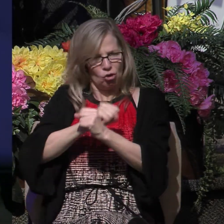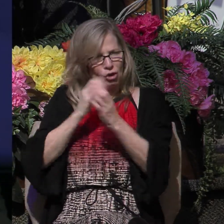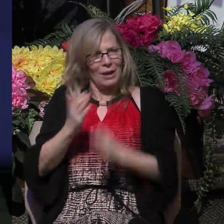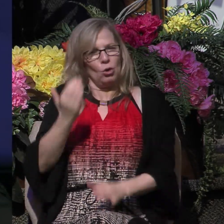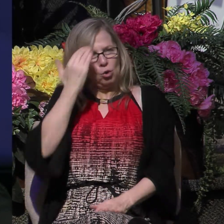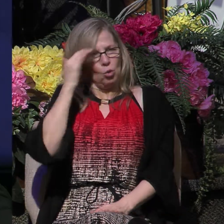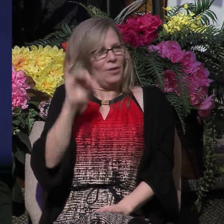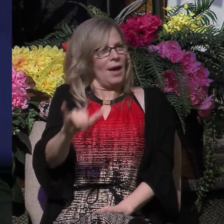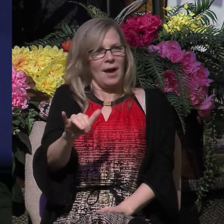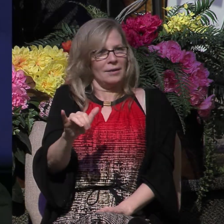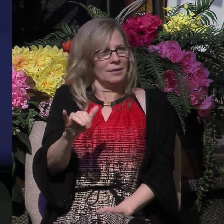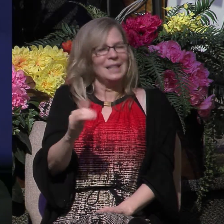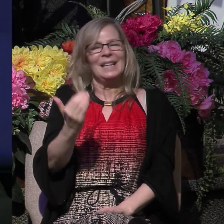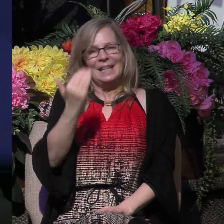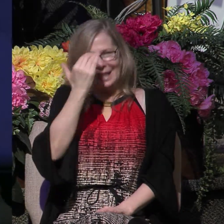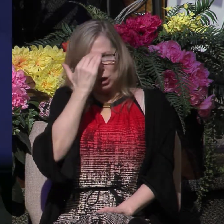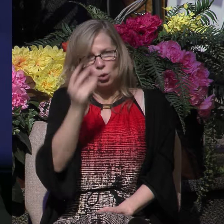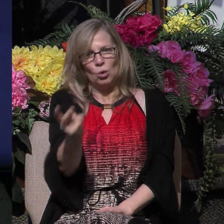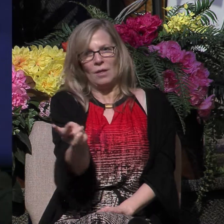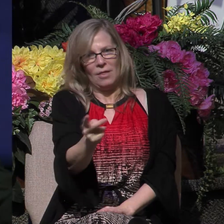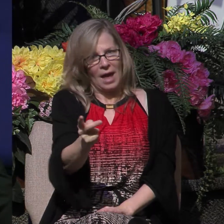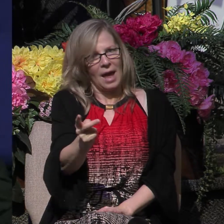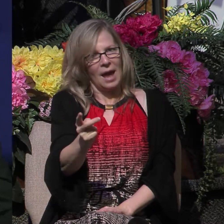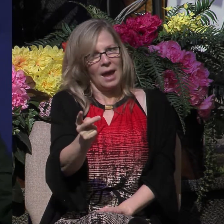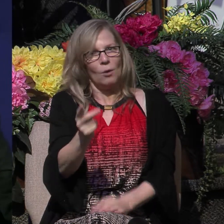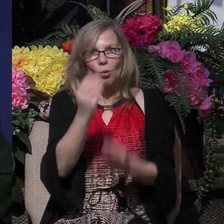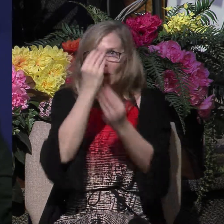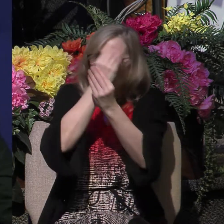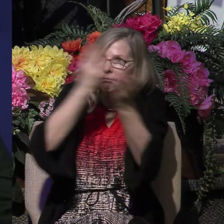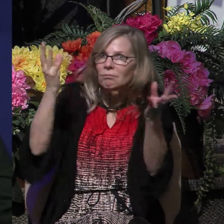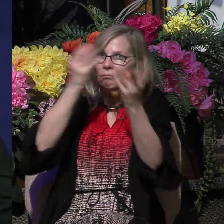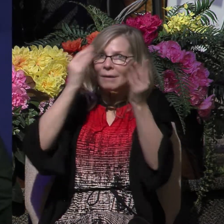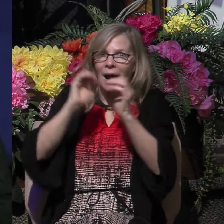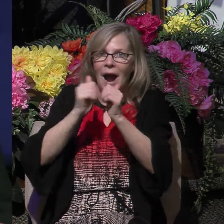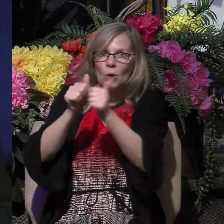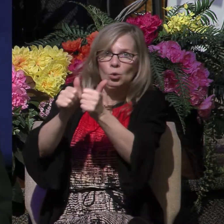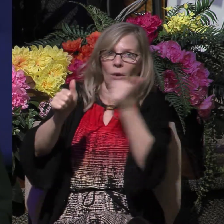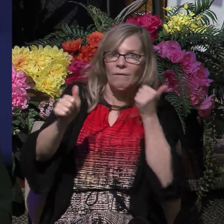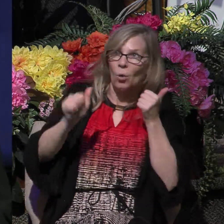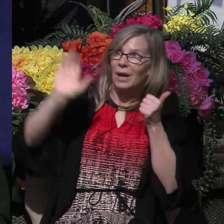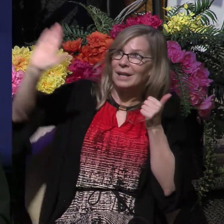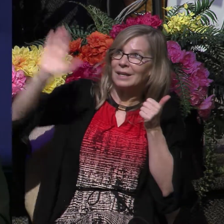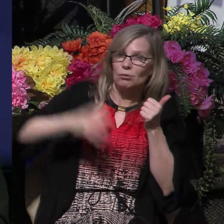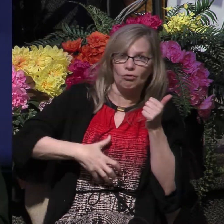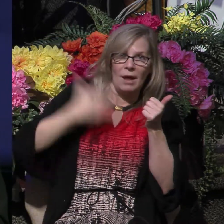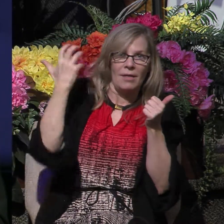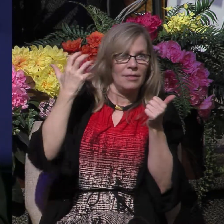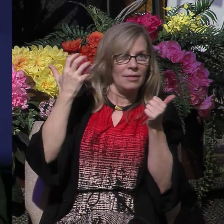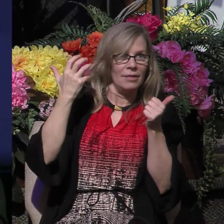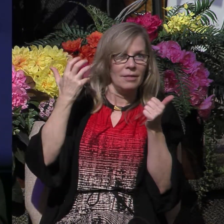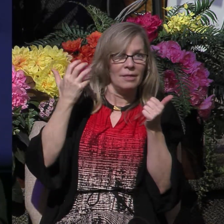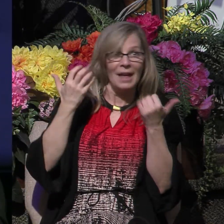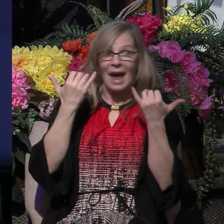people how to be saved from the coming wrath of God, and now he's asking them how he